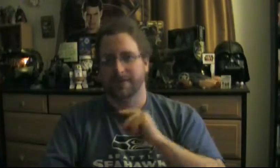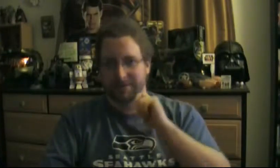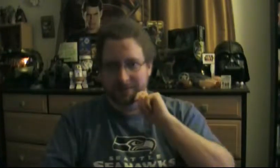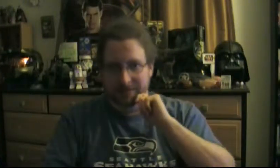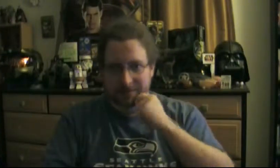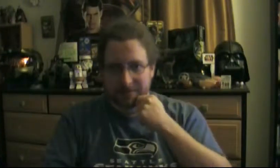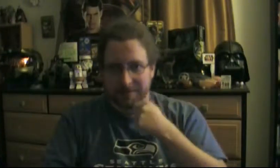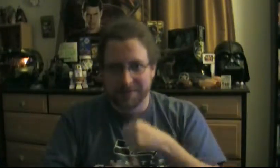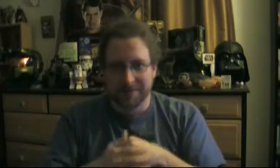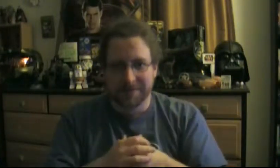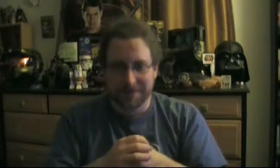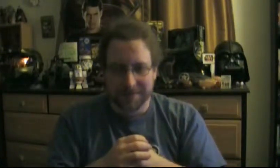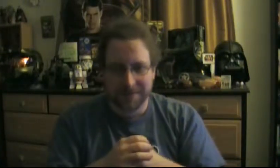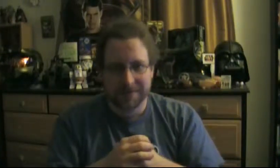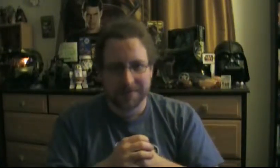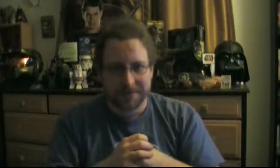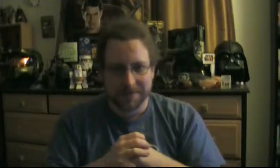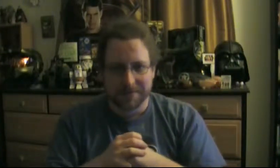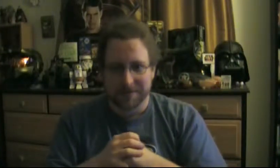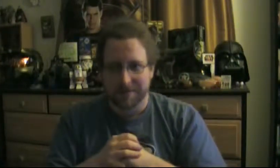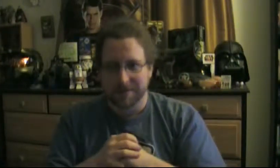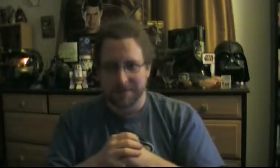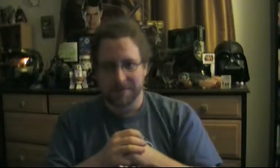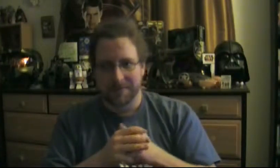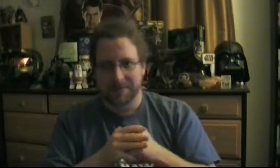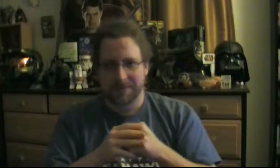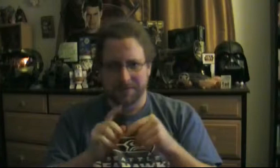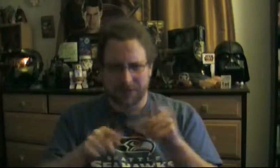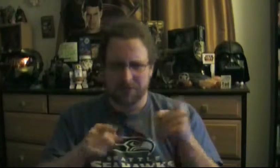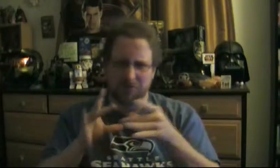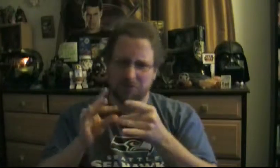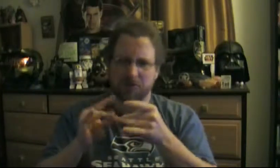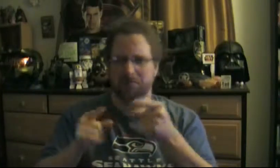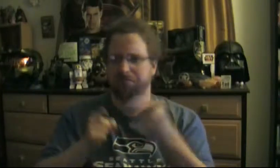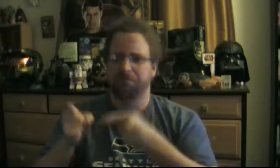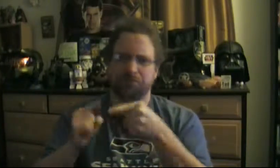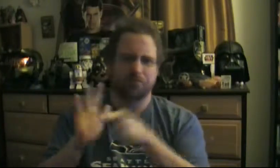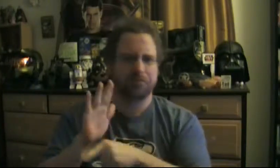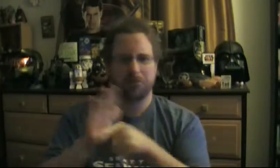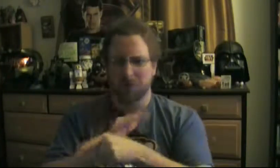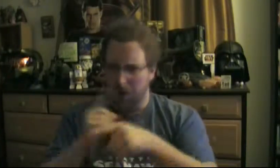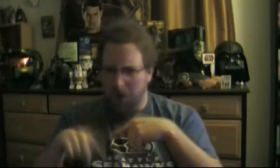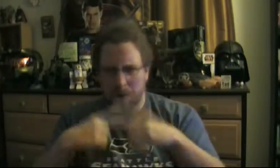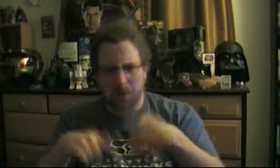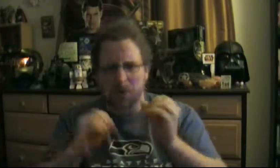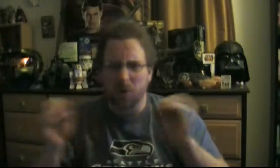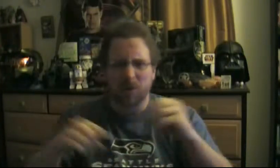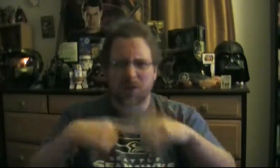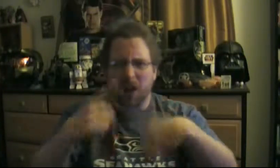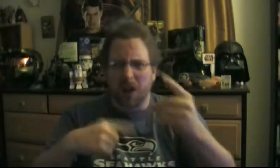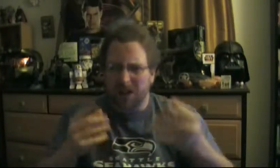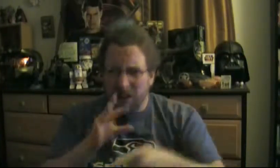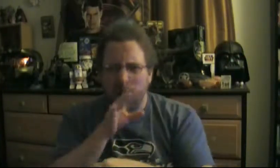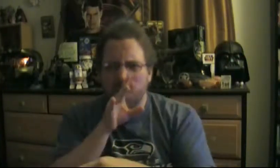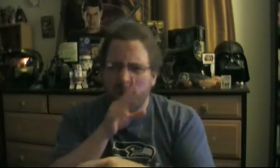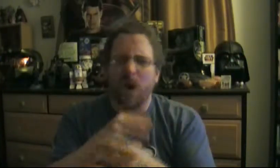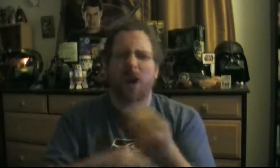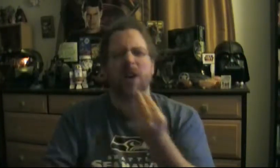as $45 a month. $45 a month? No annual contract? No annual contract. No long-term agreement? No long-term agreement. Really?